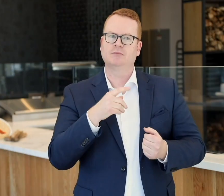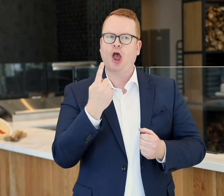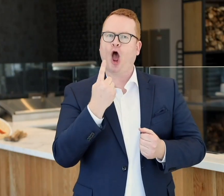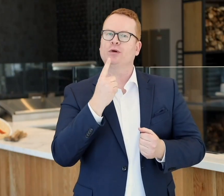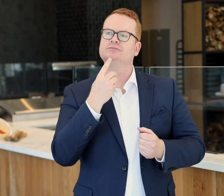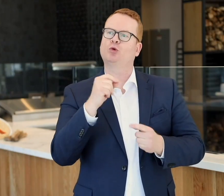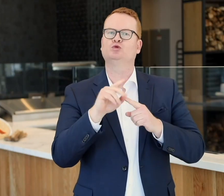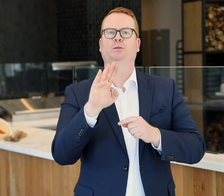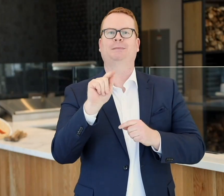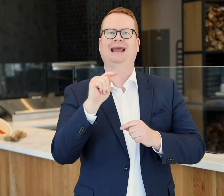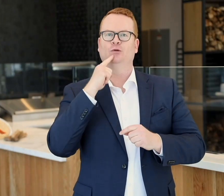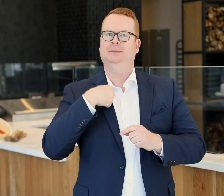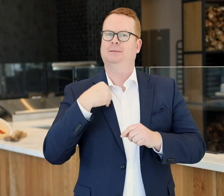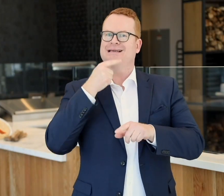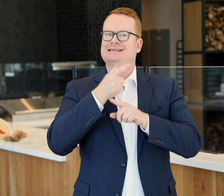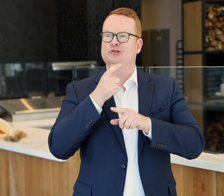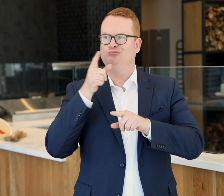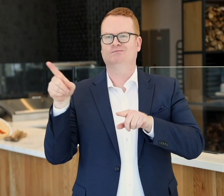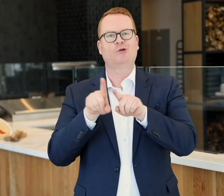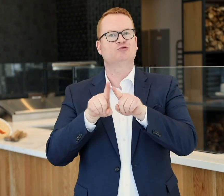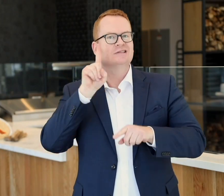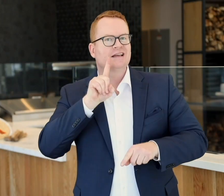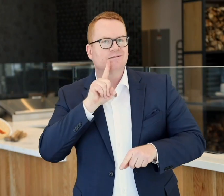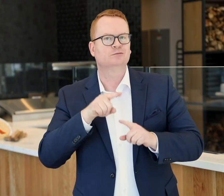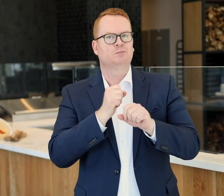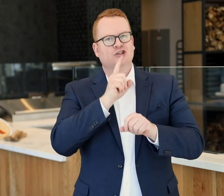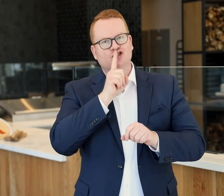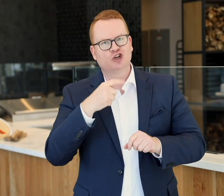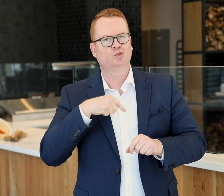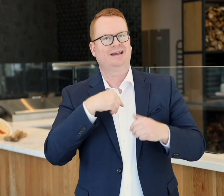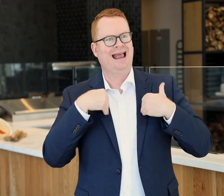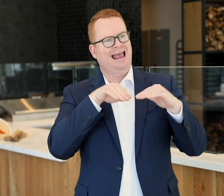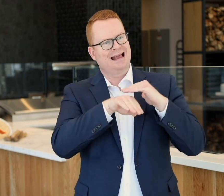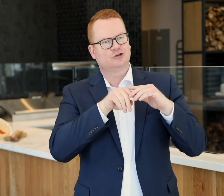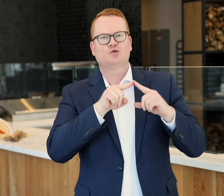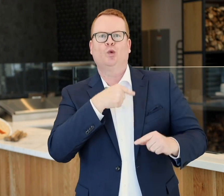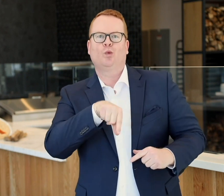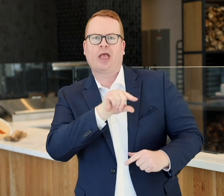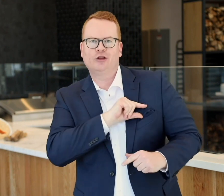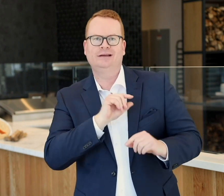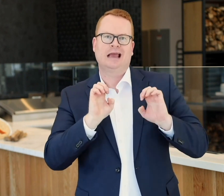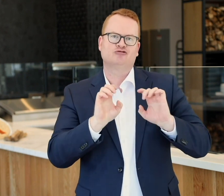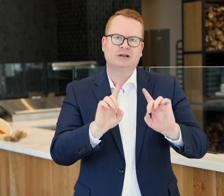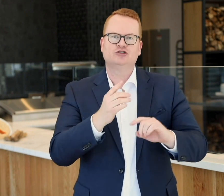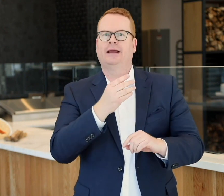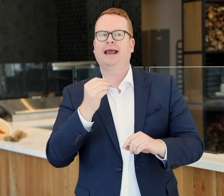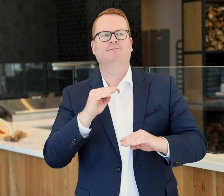They'd always go to bat for me and my older sister, who is also deaf, to make sure we had access to a quality education